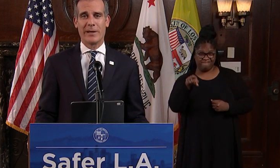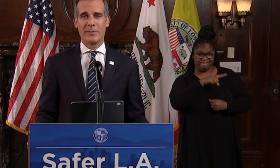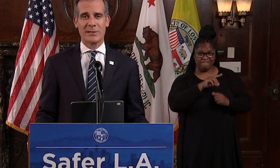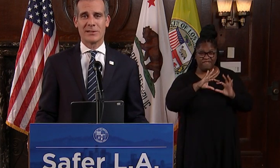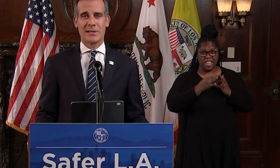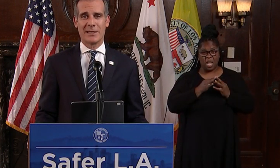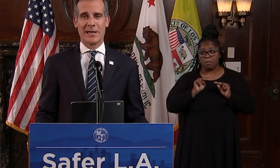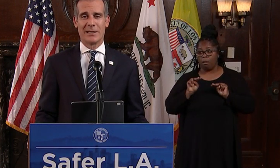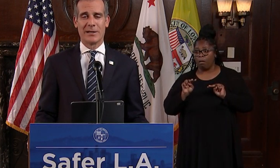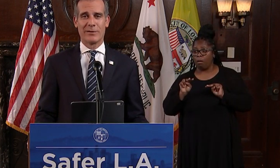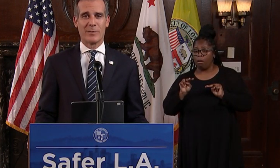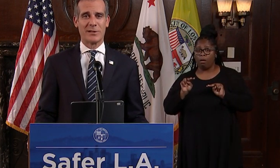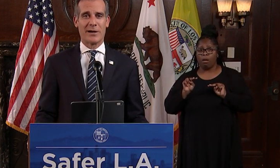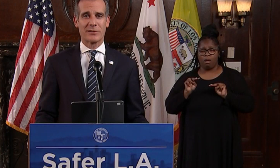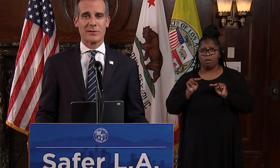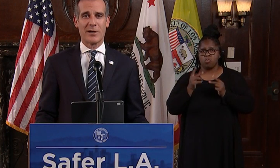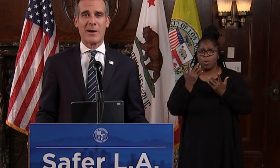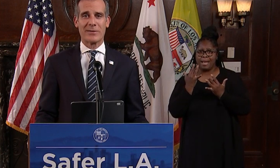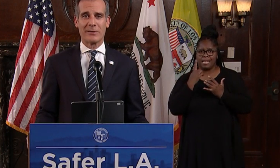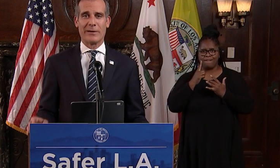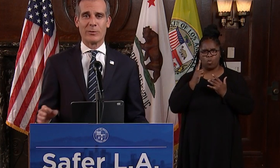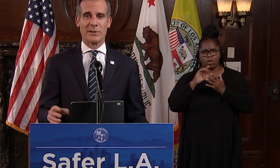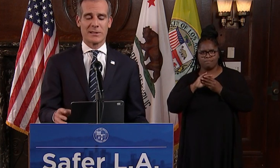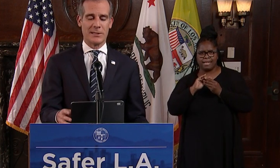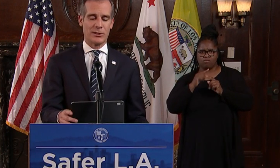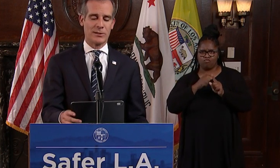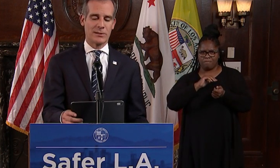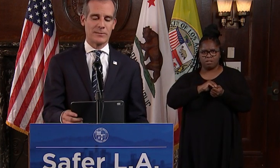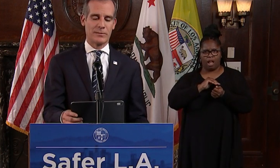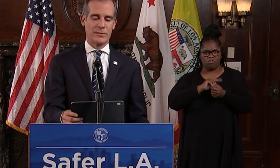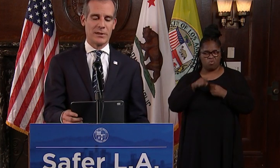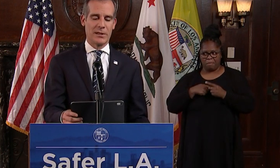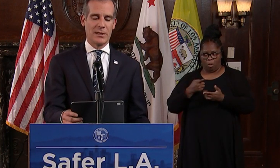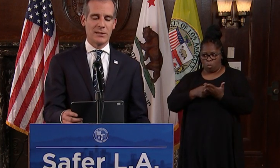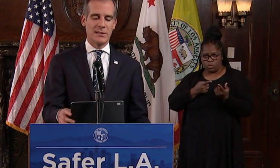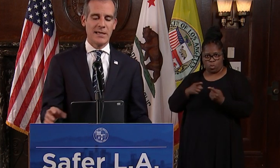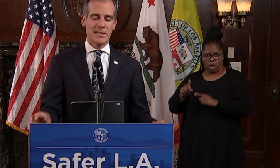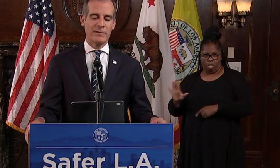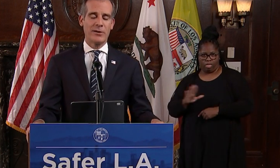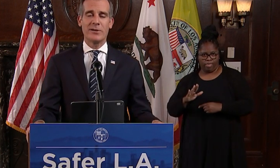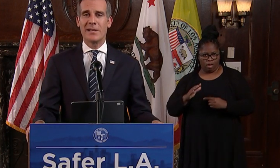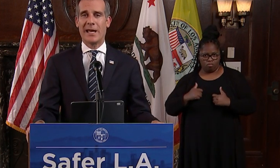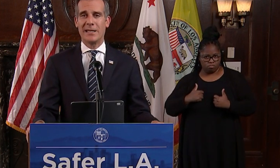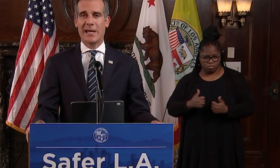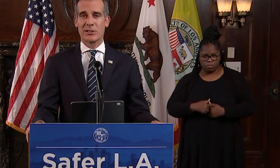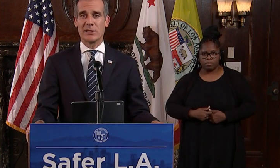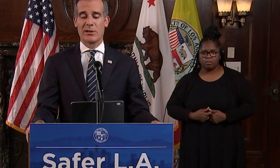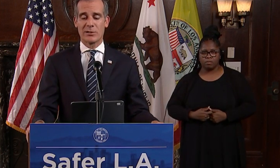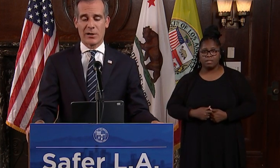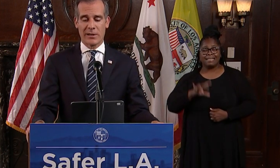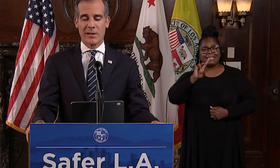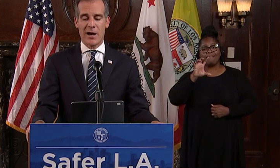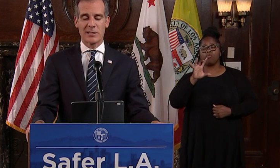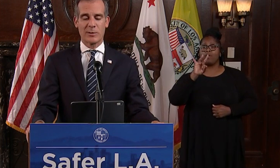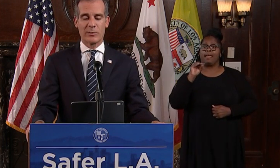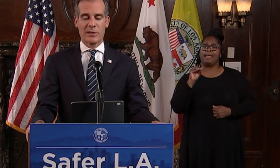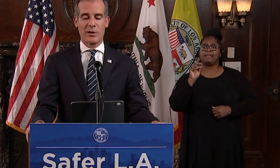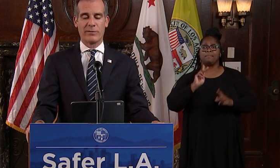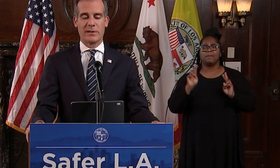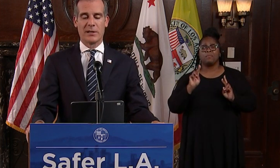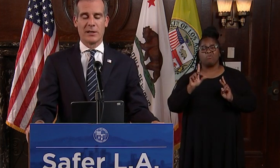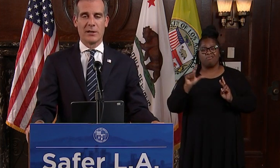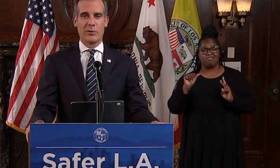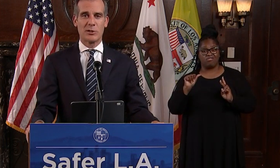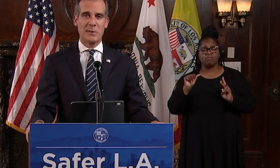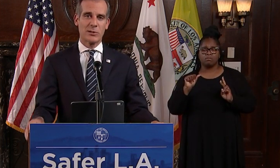every message they get from a doctor about their loved ones' conditions. Today, 780 Angelenos are in the hospital with